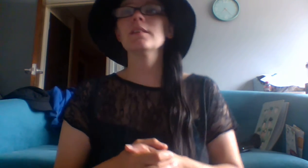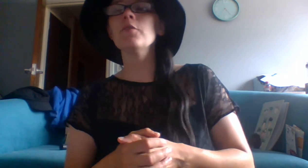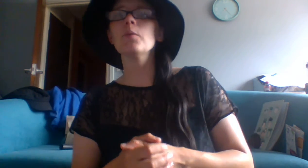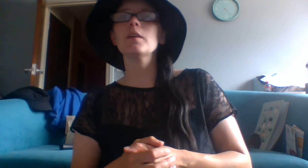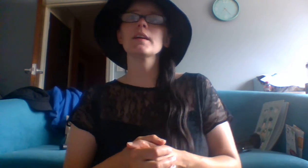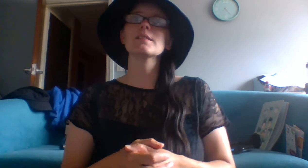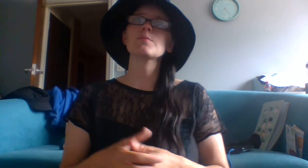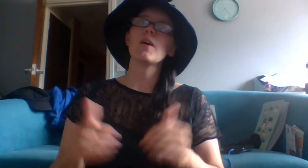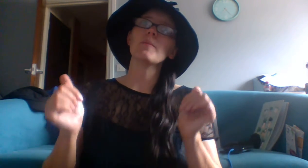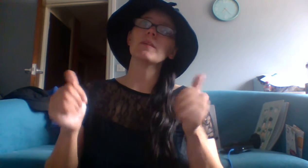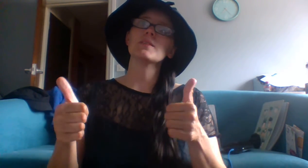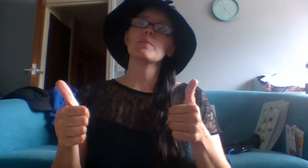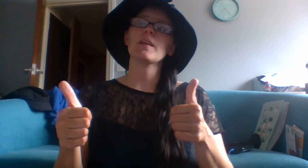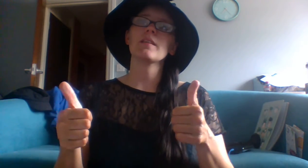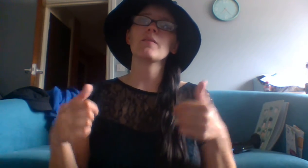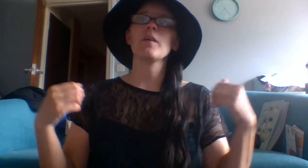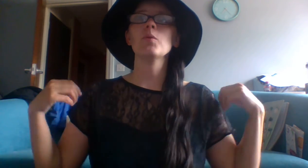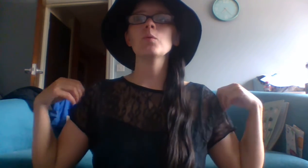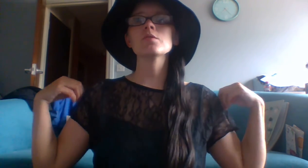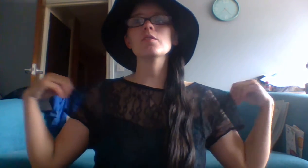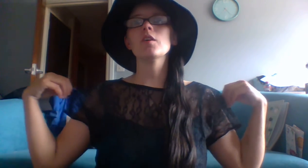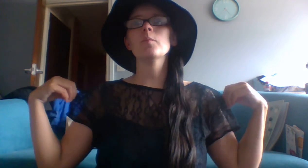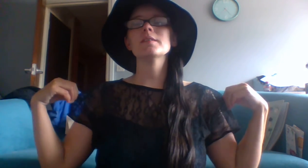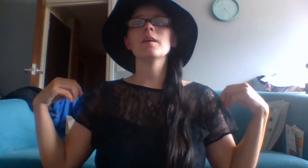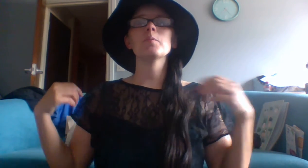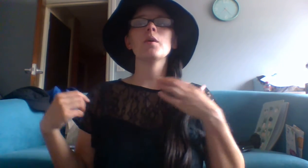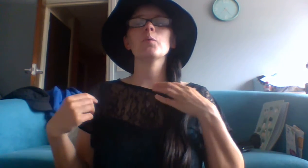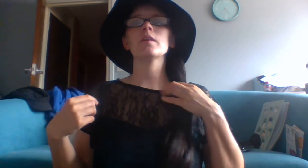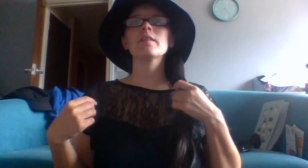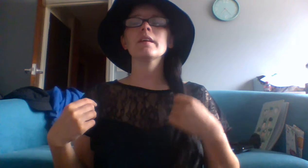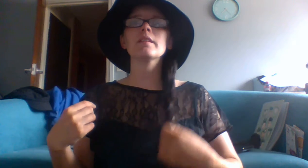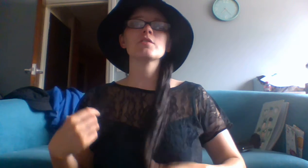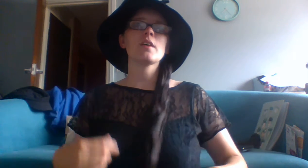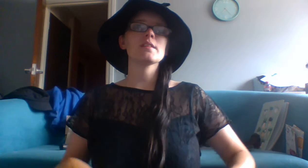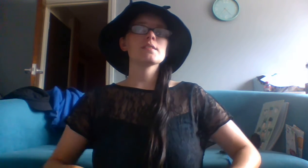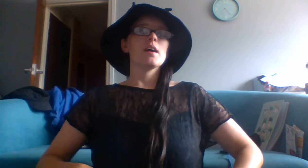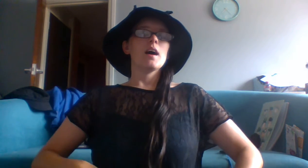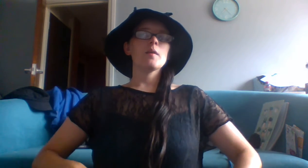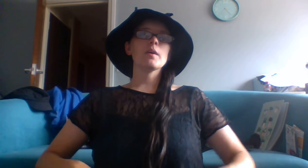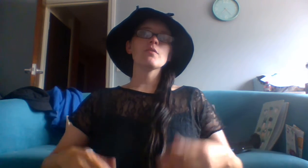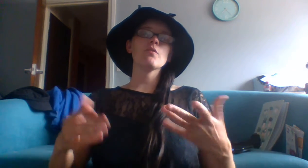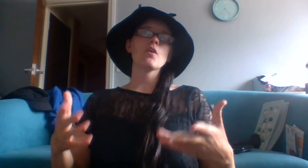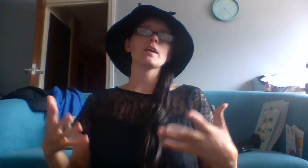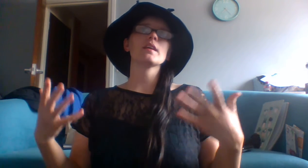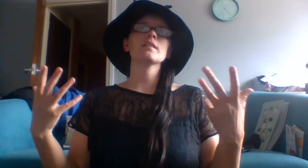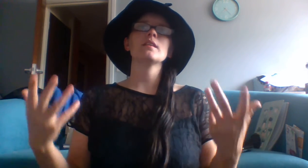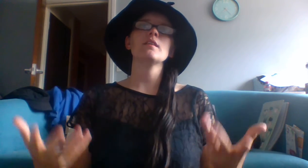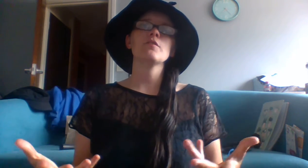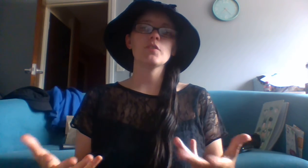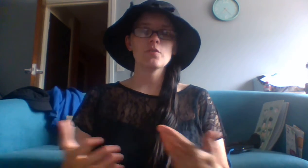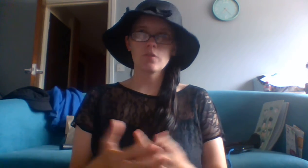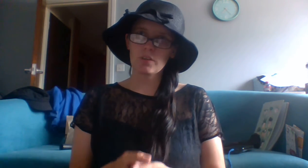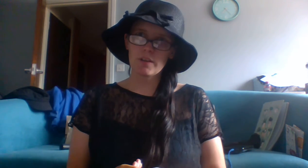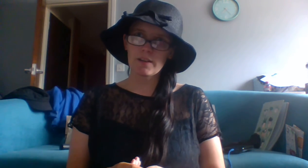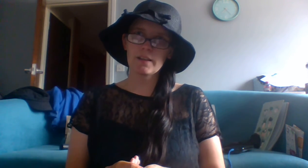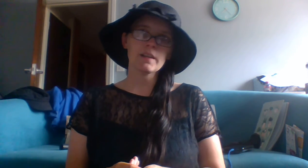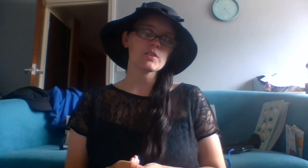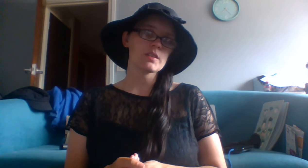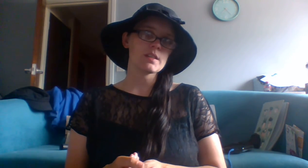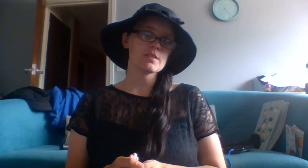if you want to like subscribe and give us a big thumbs up. Also comment down below. What do you think of the dress? Am I rocking the funeral look in each of these